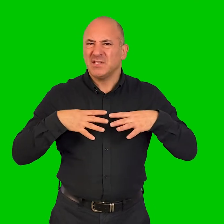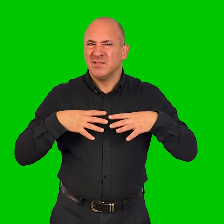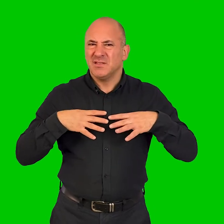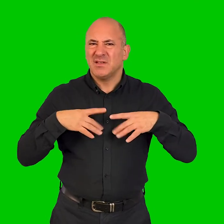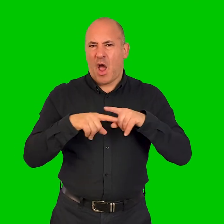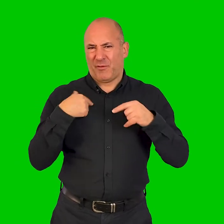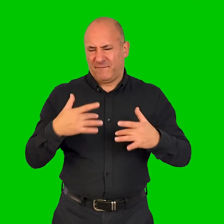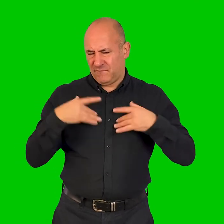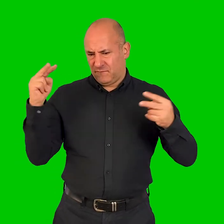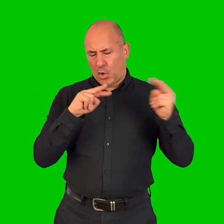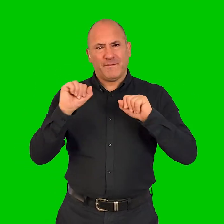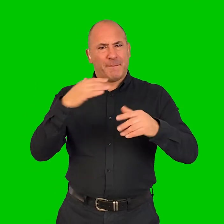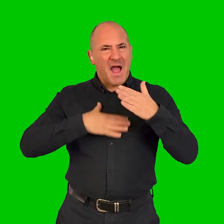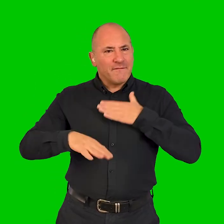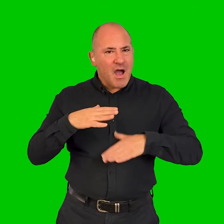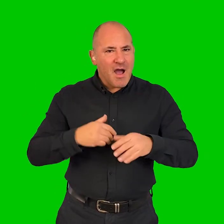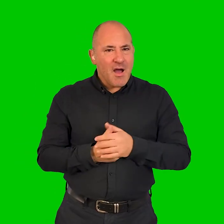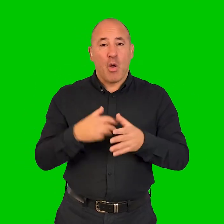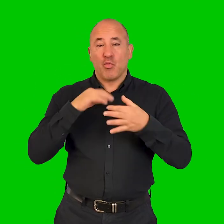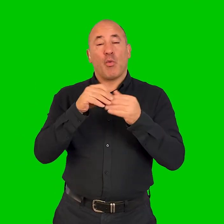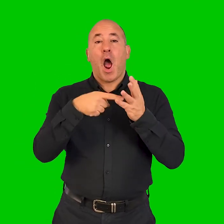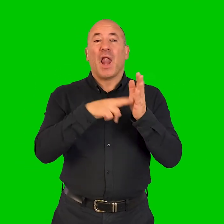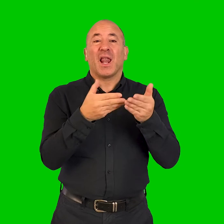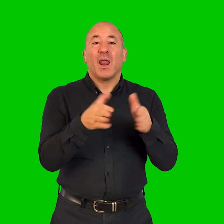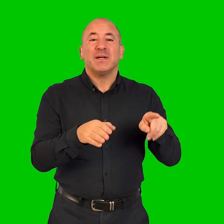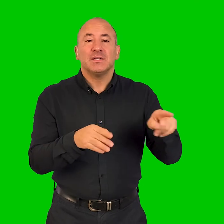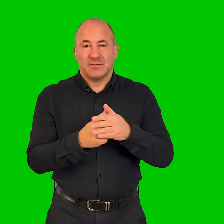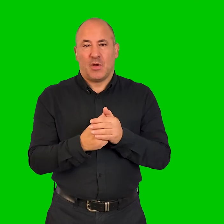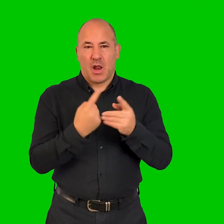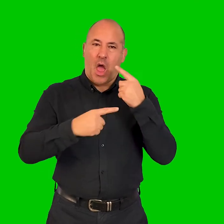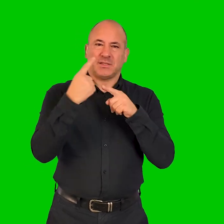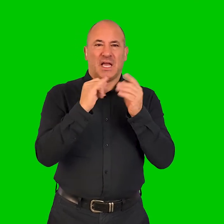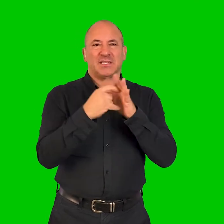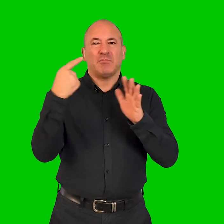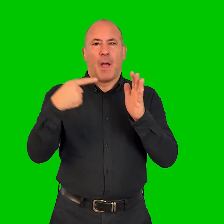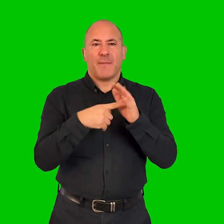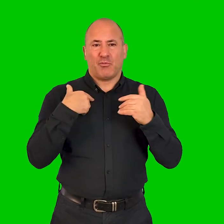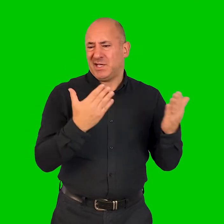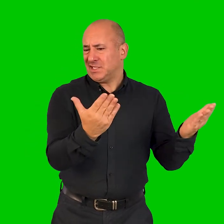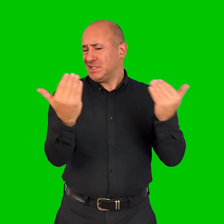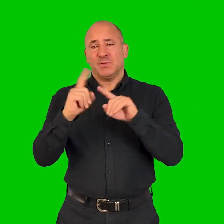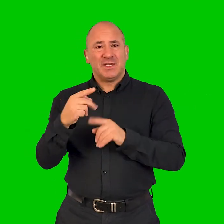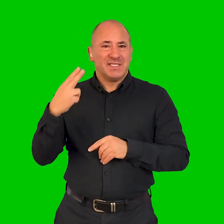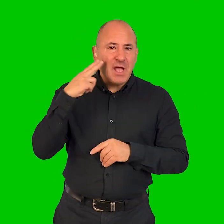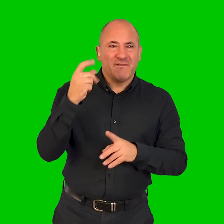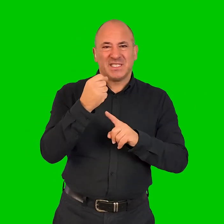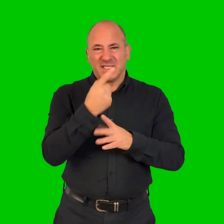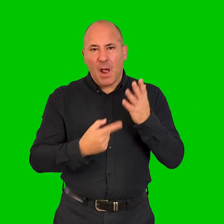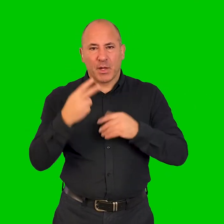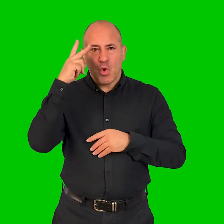We've also been working with Unlimited, so in September of last year we put a call out for deaf, disabled and neurodivergent people who live and regularly work within